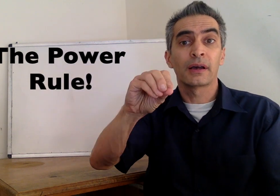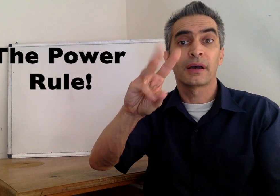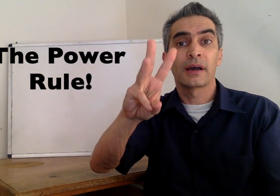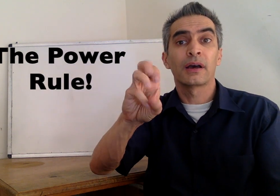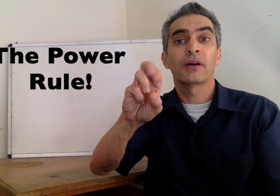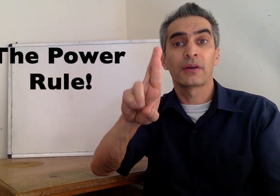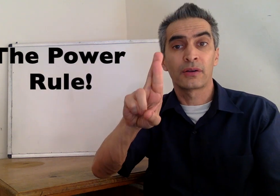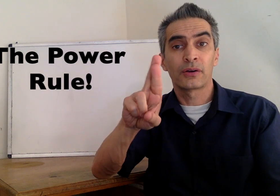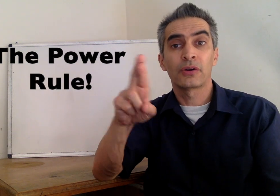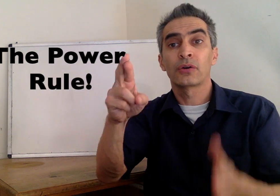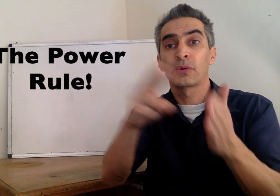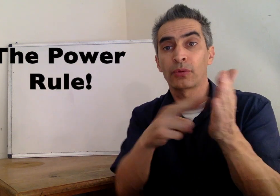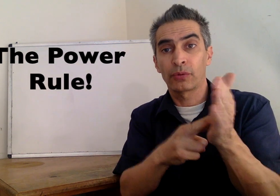The Power Rule.